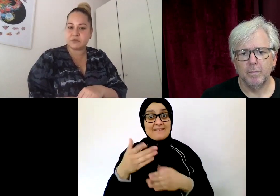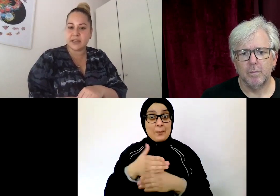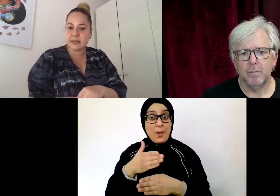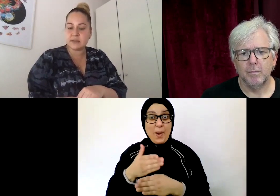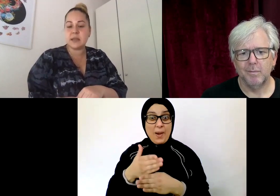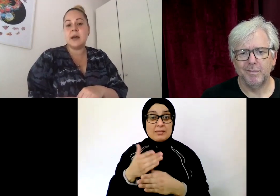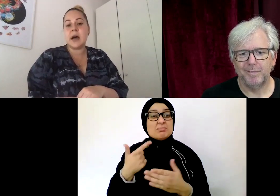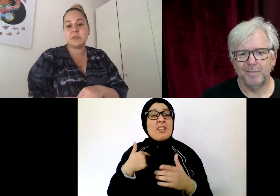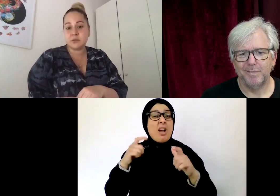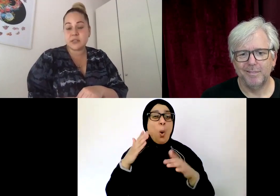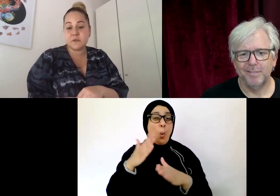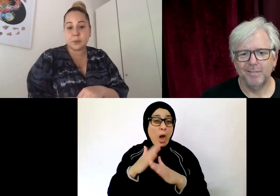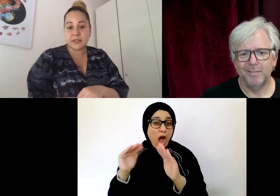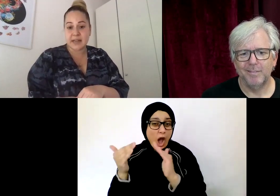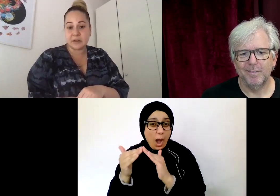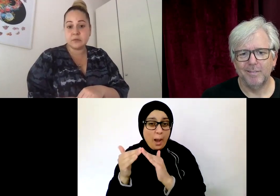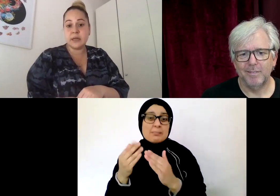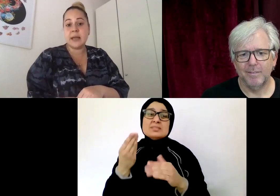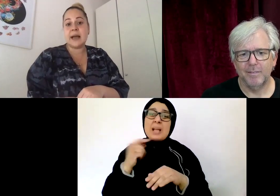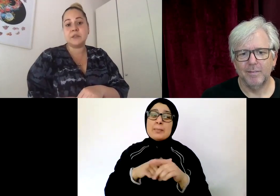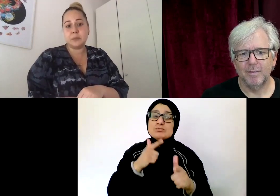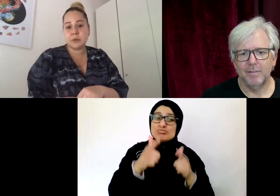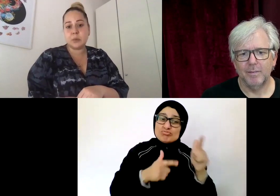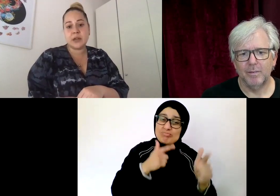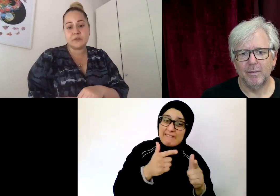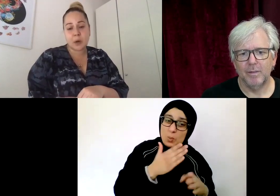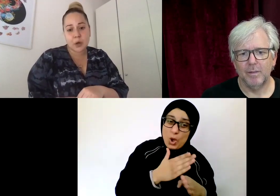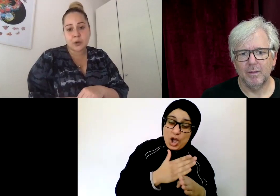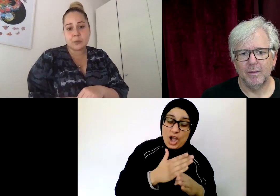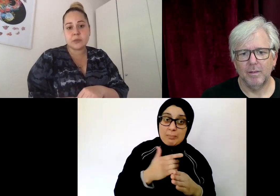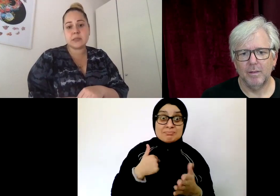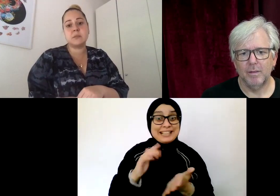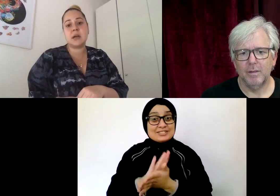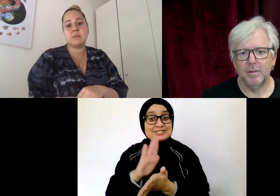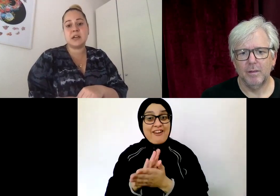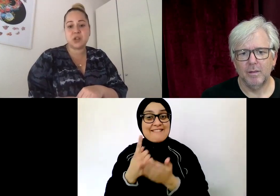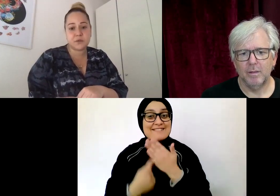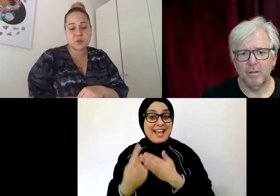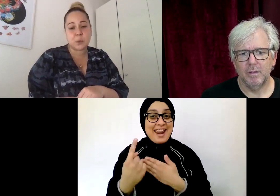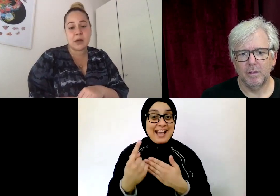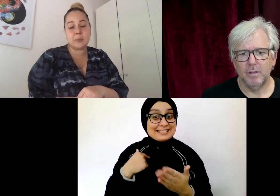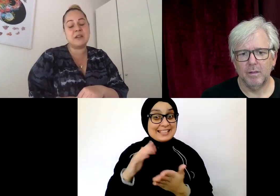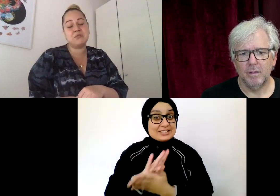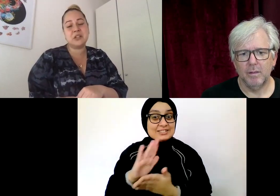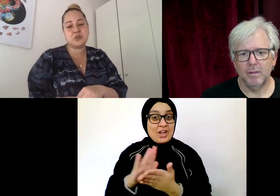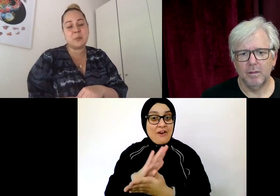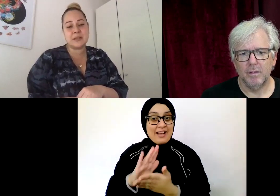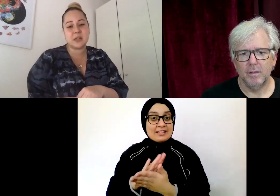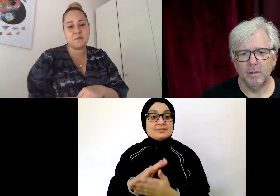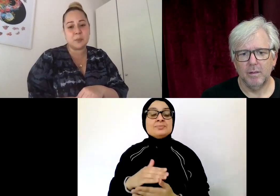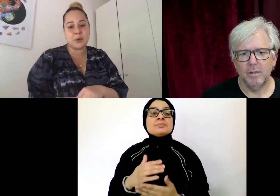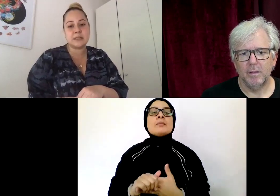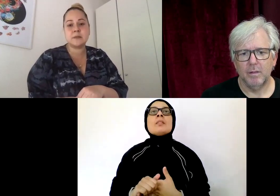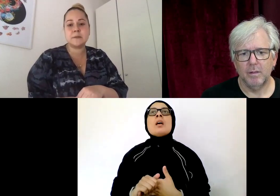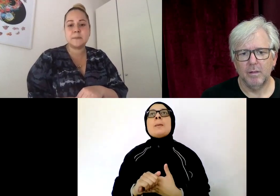-employed for three years. I'm still self-employed now. At the moment working from home. Sometimes I travel to work but I really enjoy being